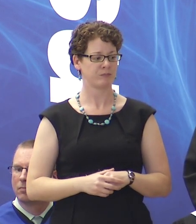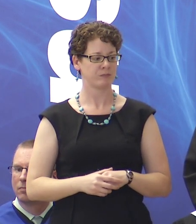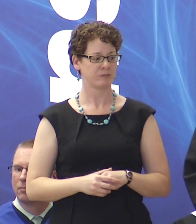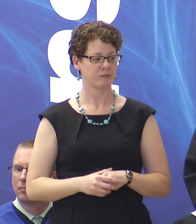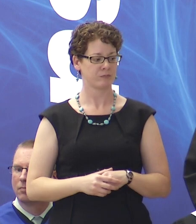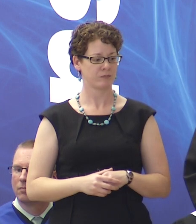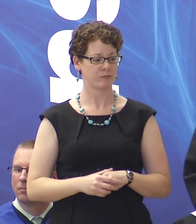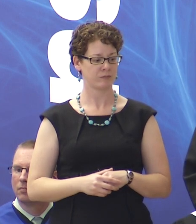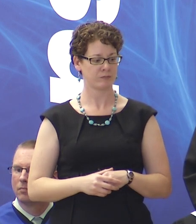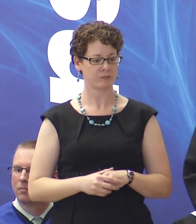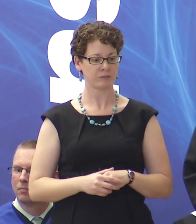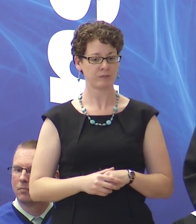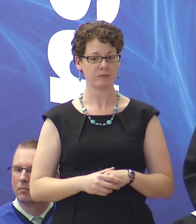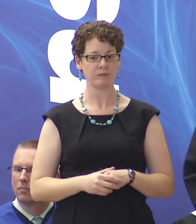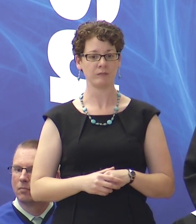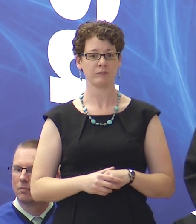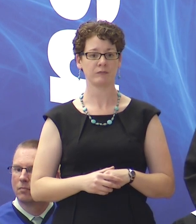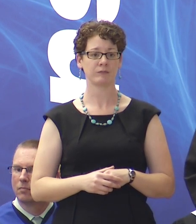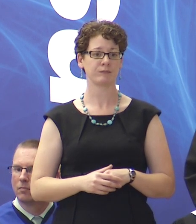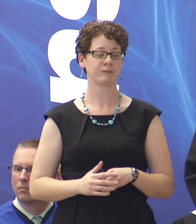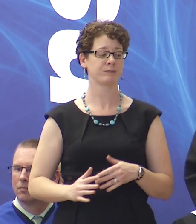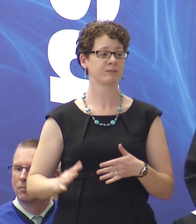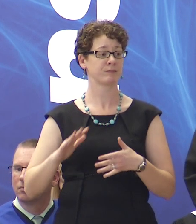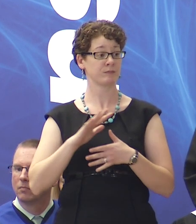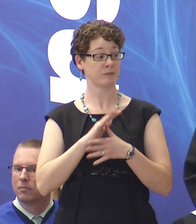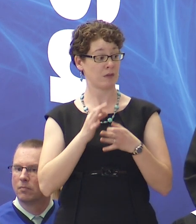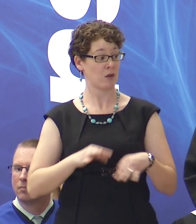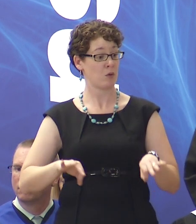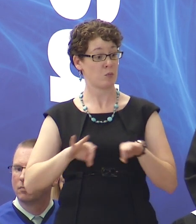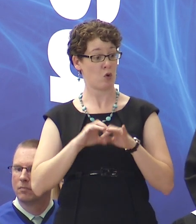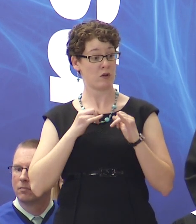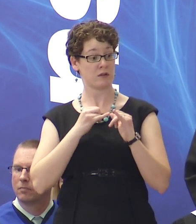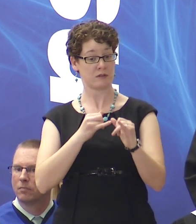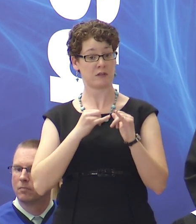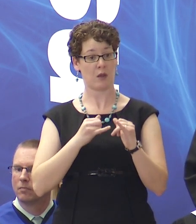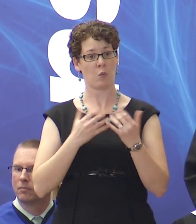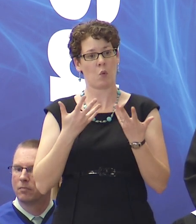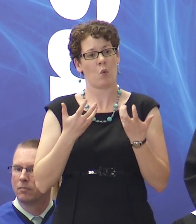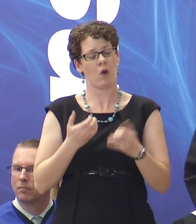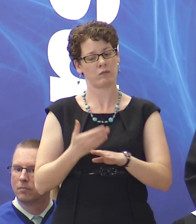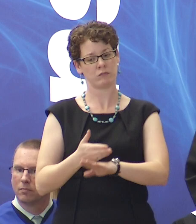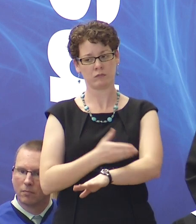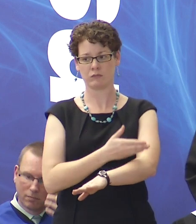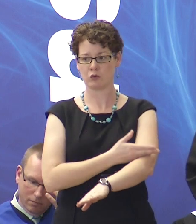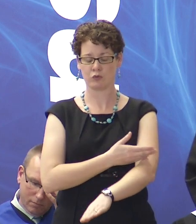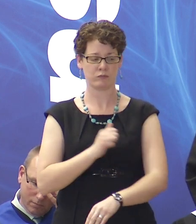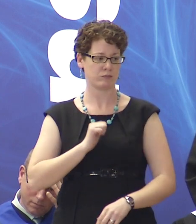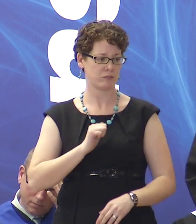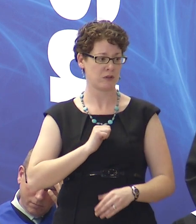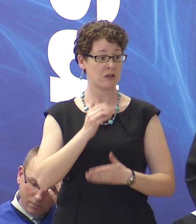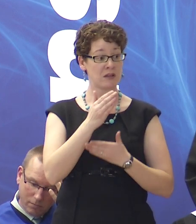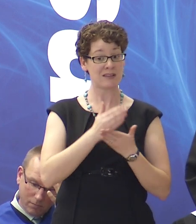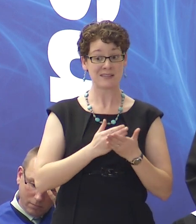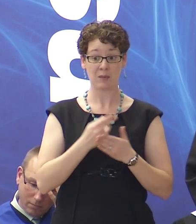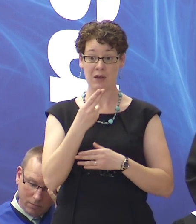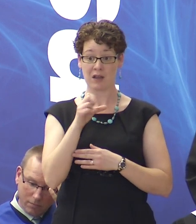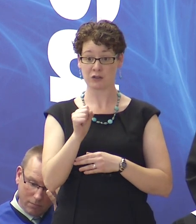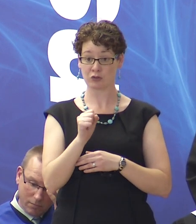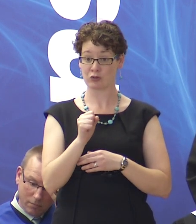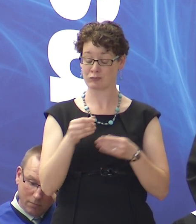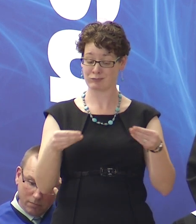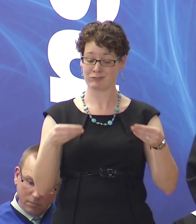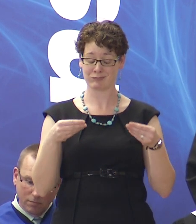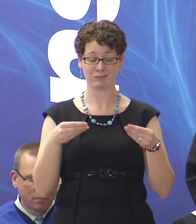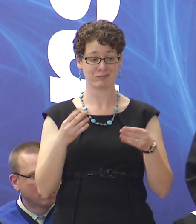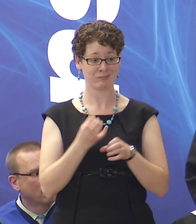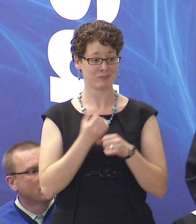However, I believe the single most important trait that all of us share is a desire to better ourselves. Some of us are receiving our high school diplomas